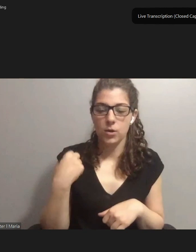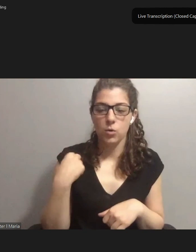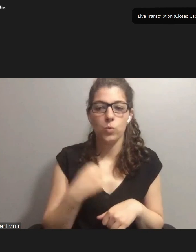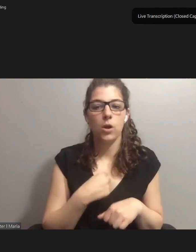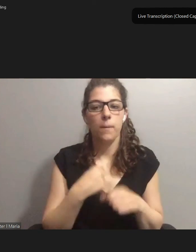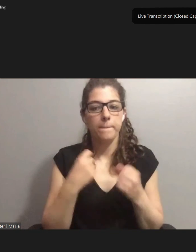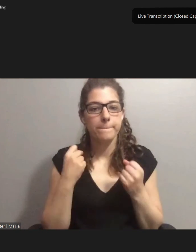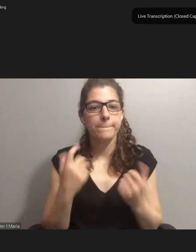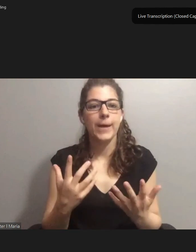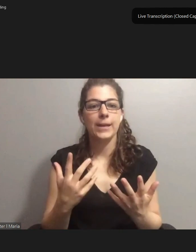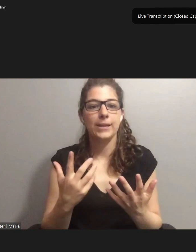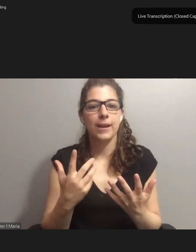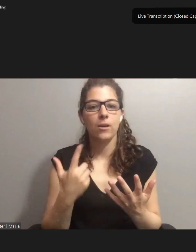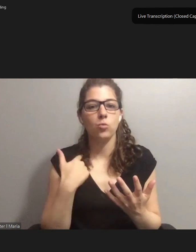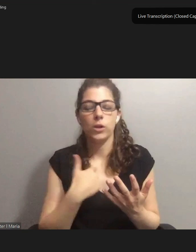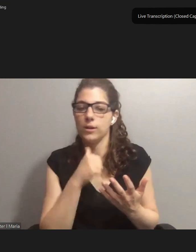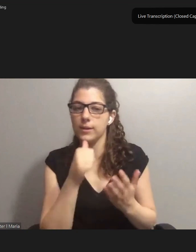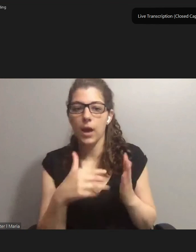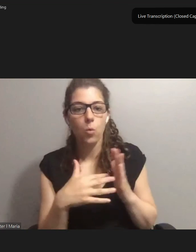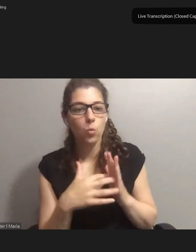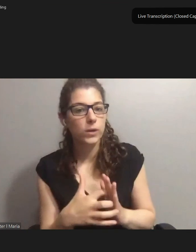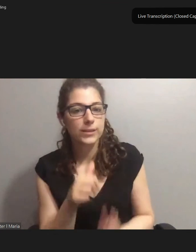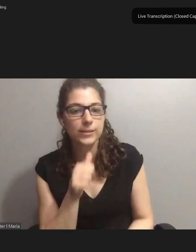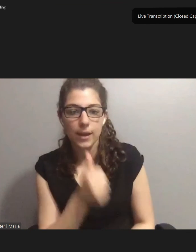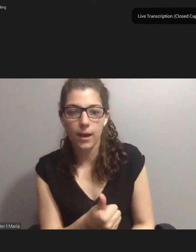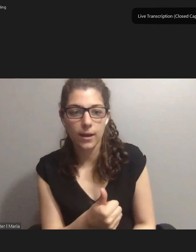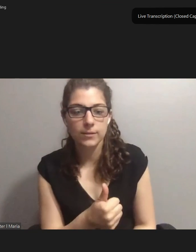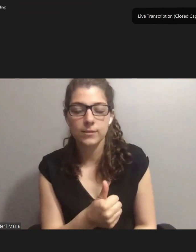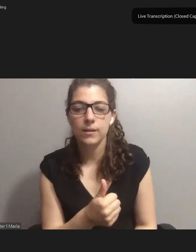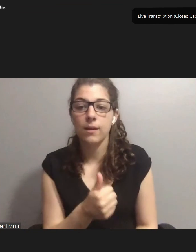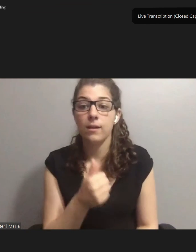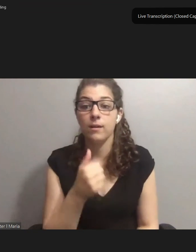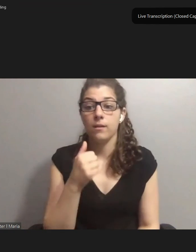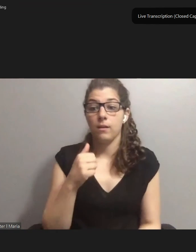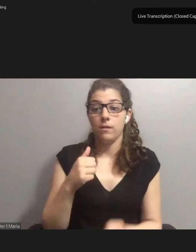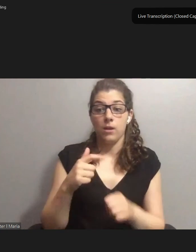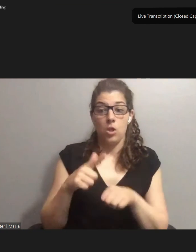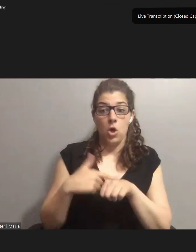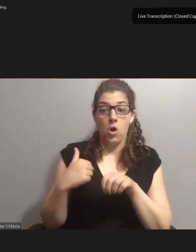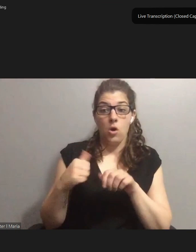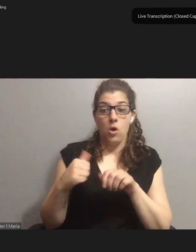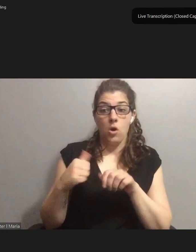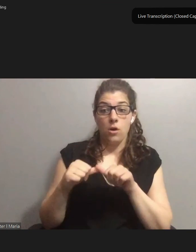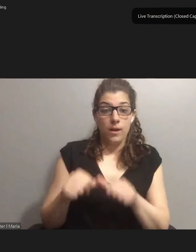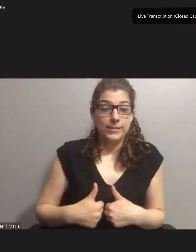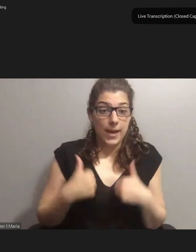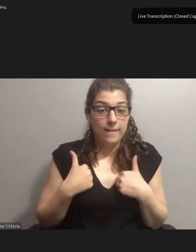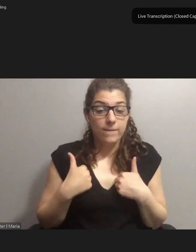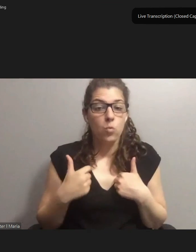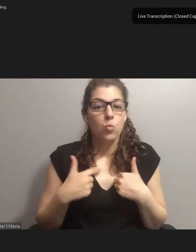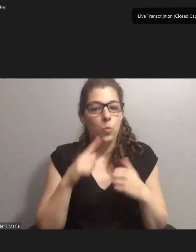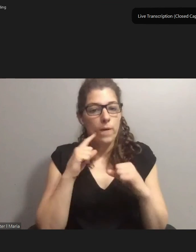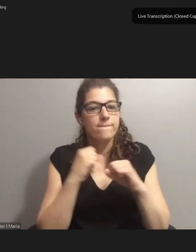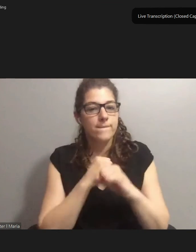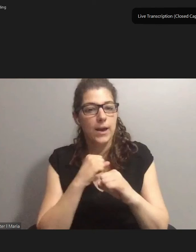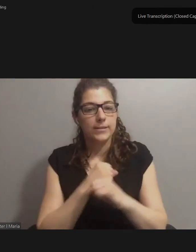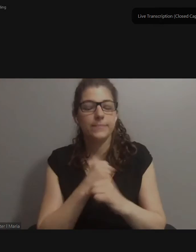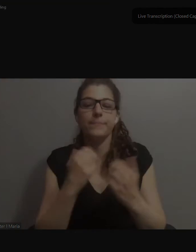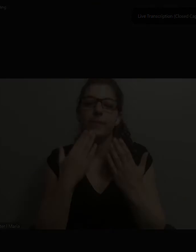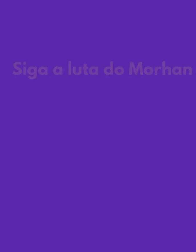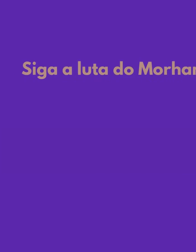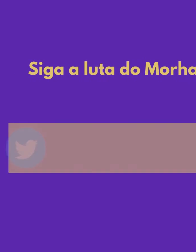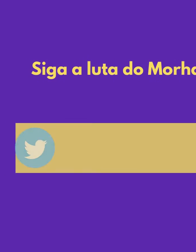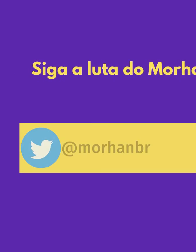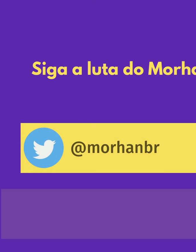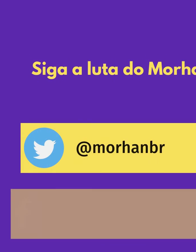and we are not weak. And for as long as life, we will fight. Thank you very much. you.